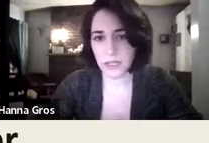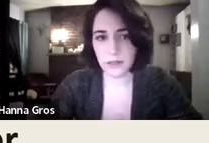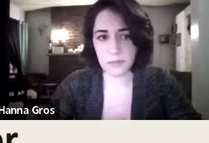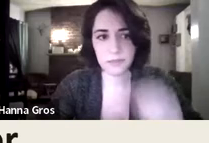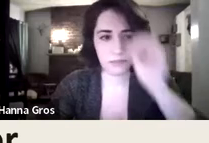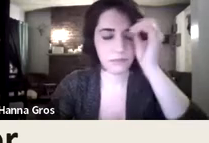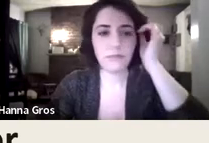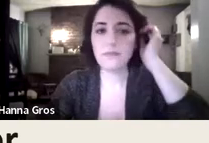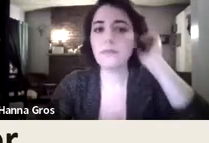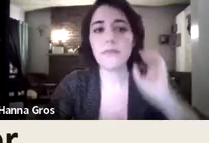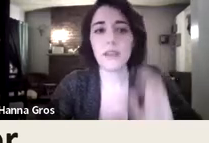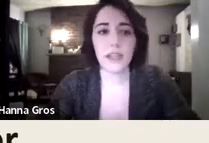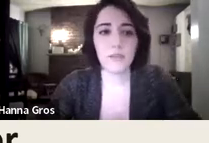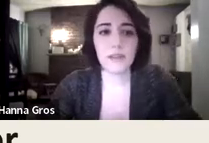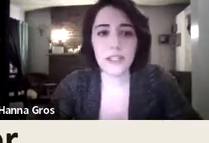incarcerated.